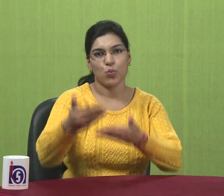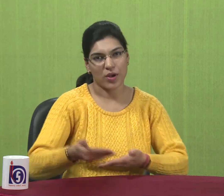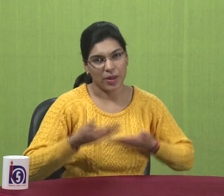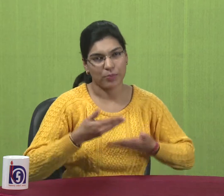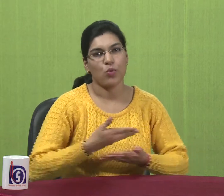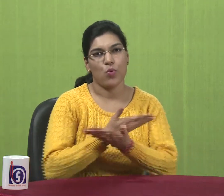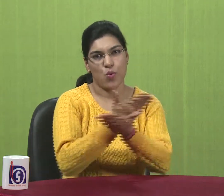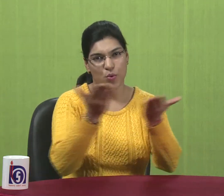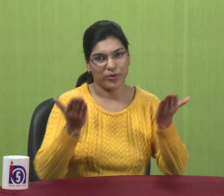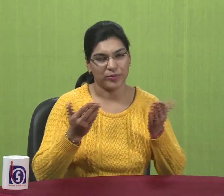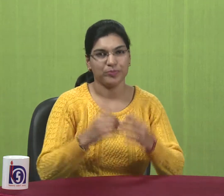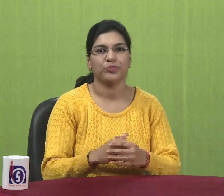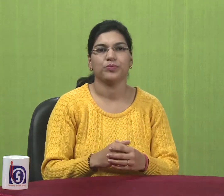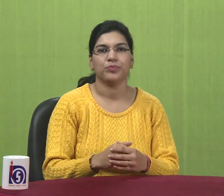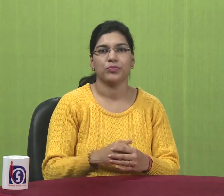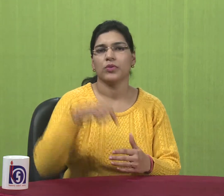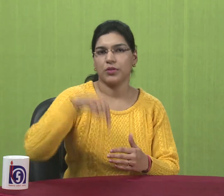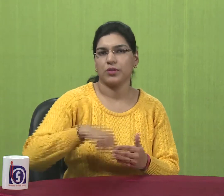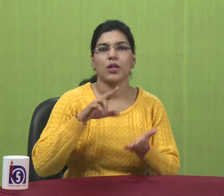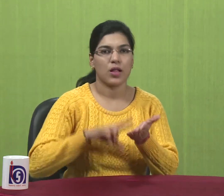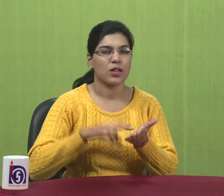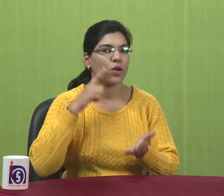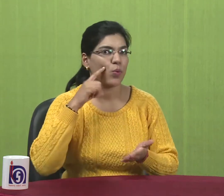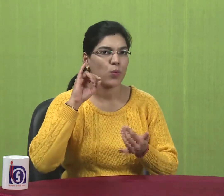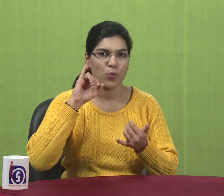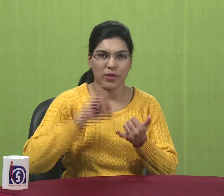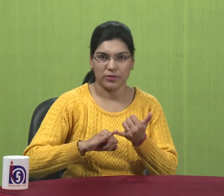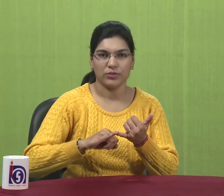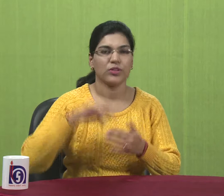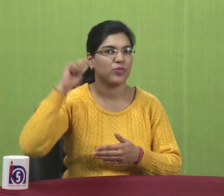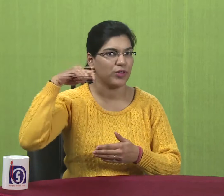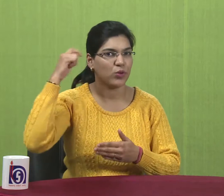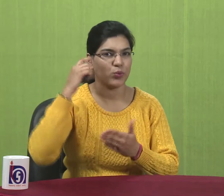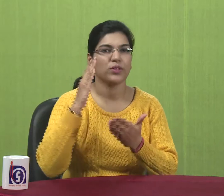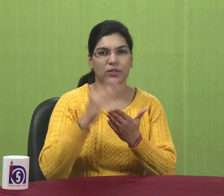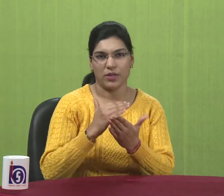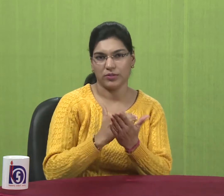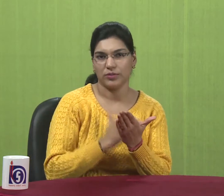Welcome everyone to NIOS video series.